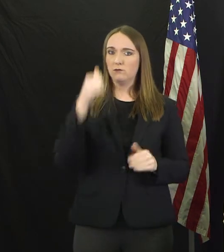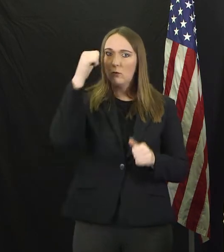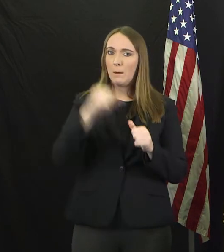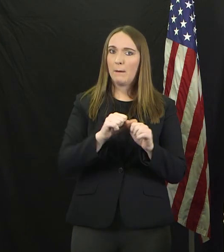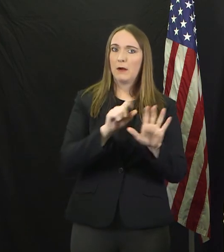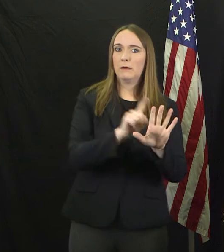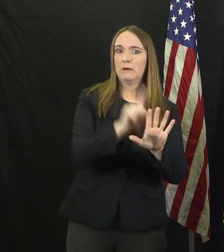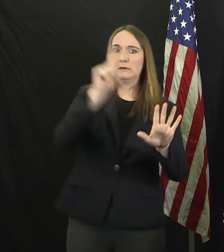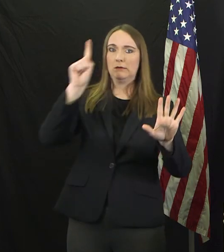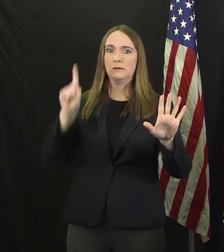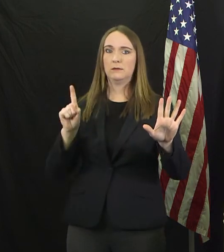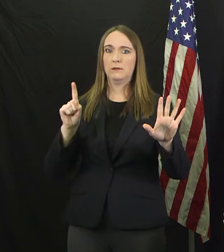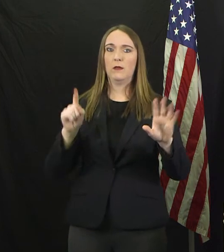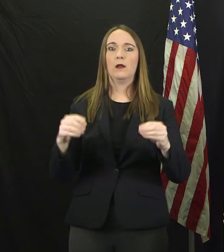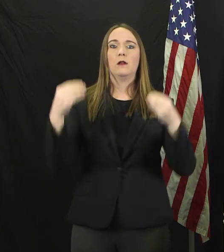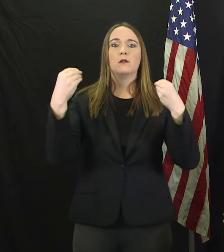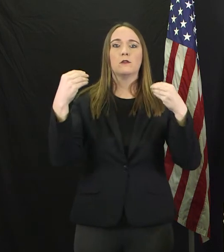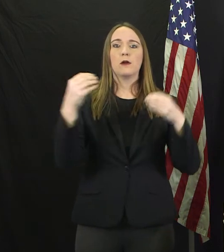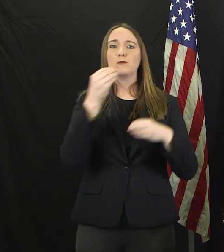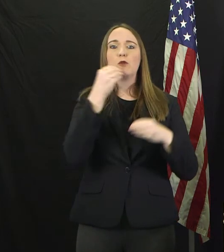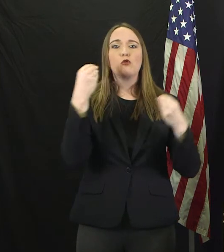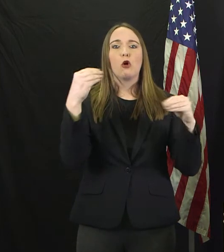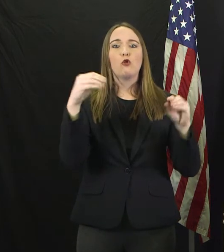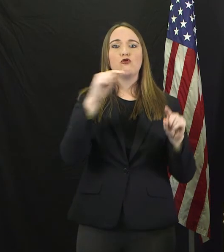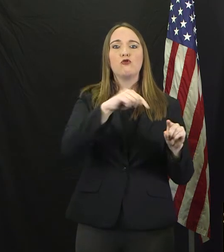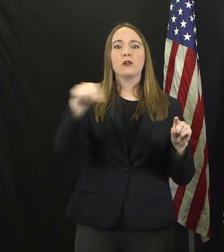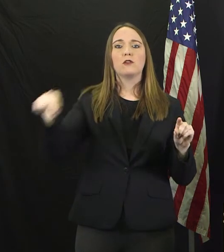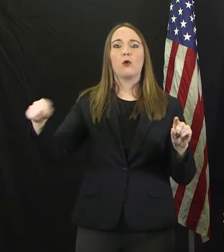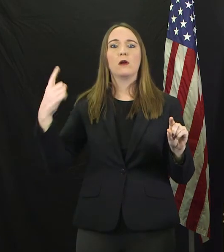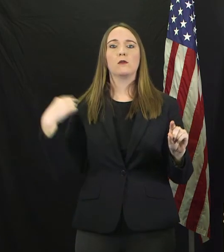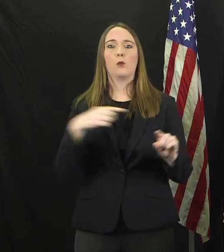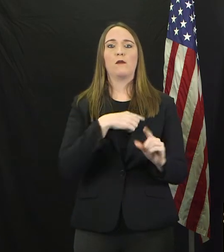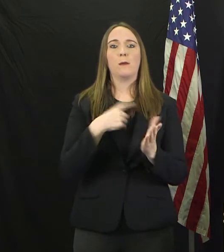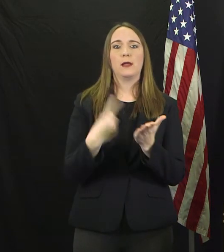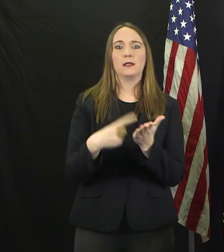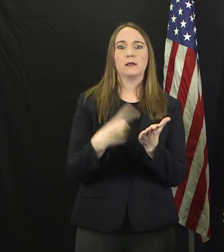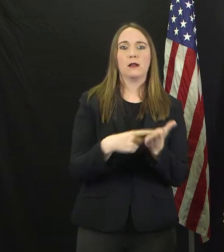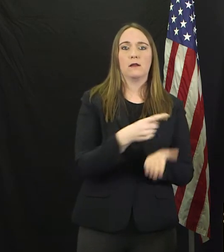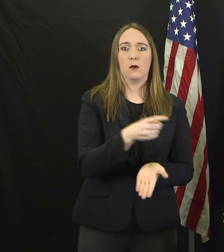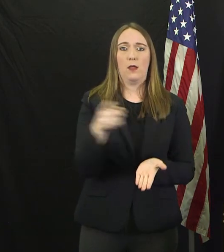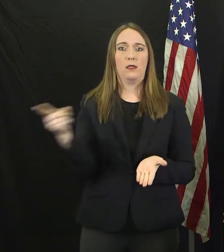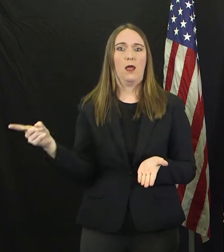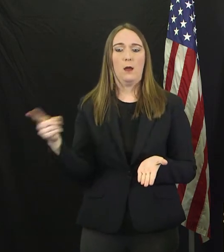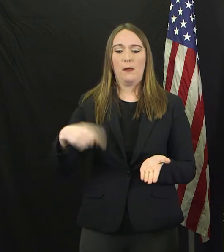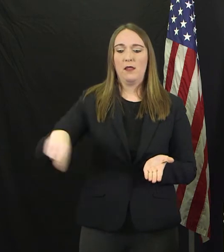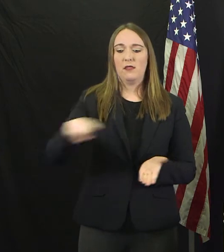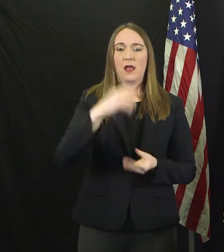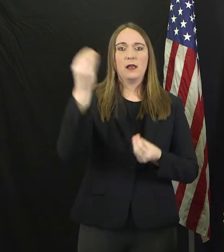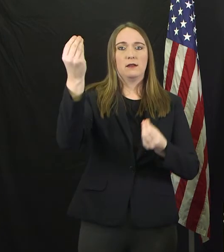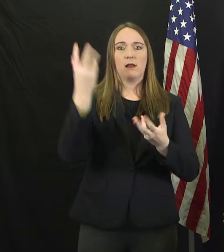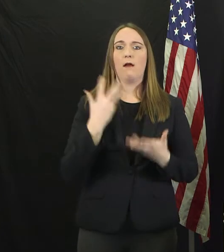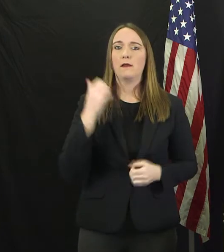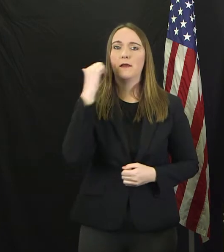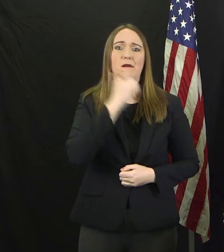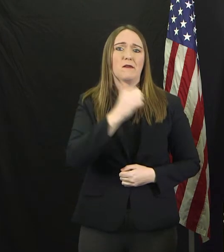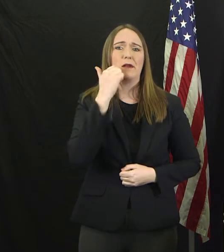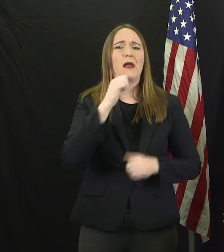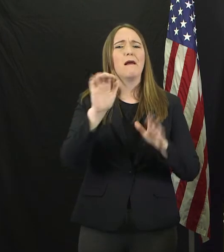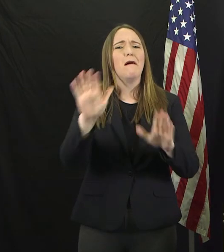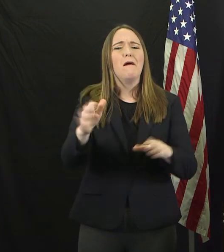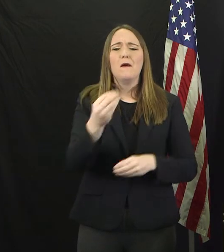here in the city of Fort Worth and they tell us they're stocking all day every day. They have plenty of food